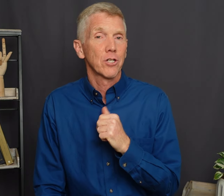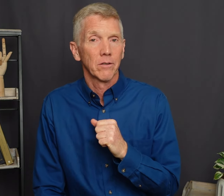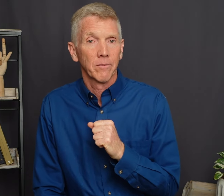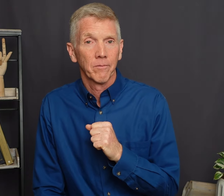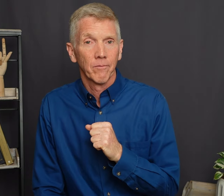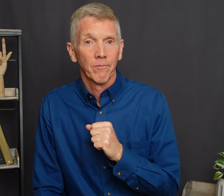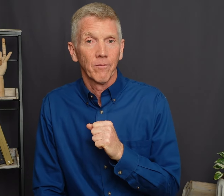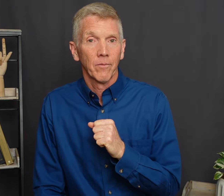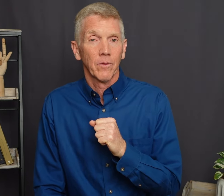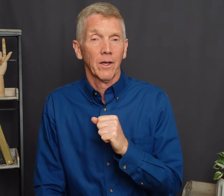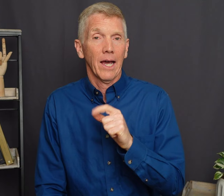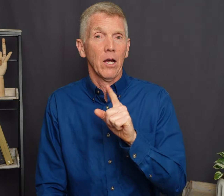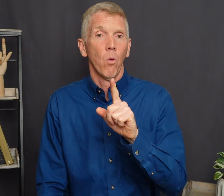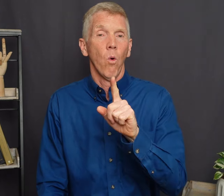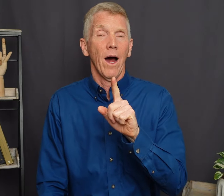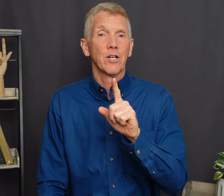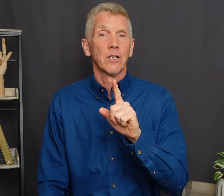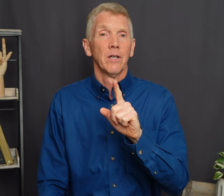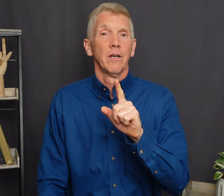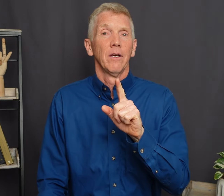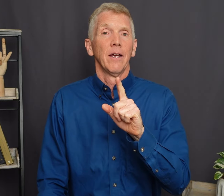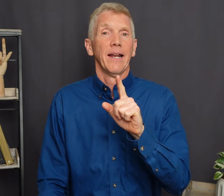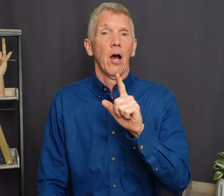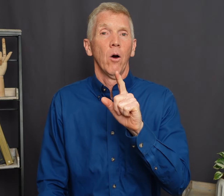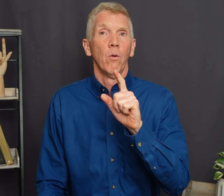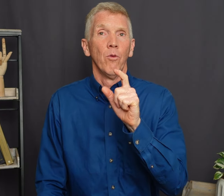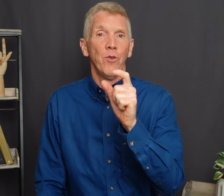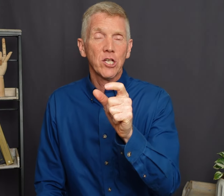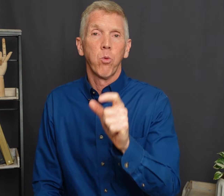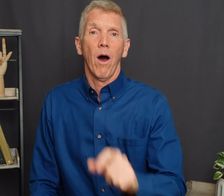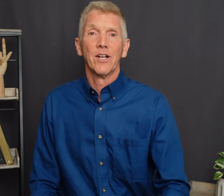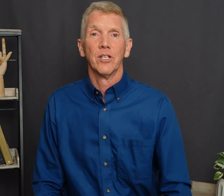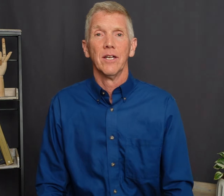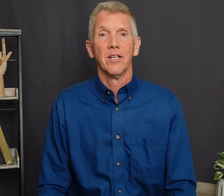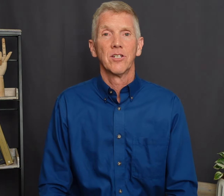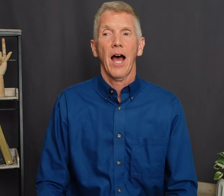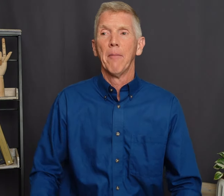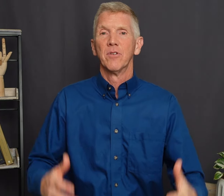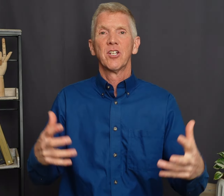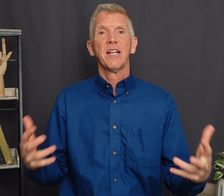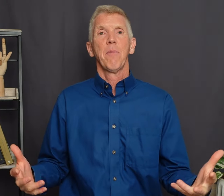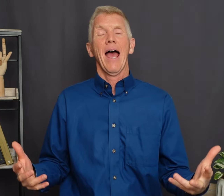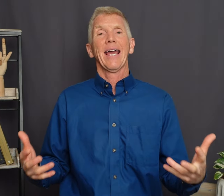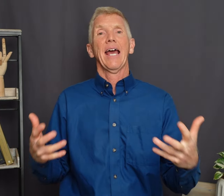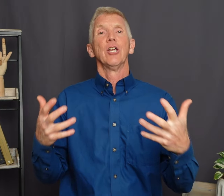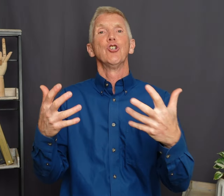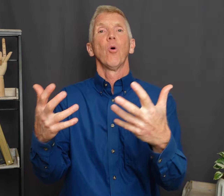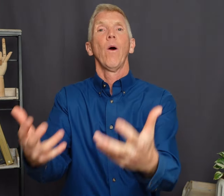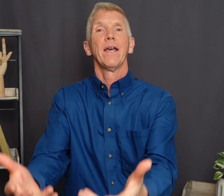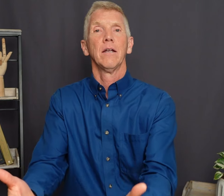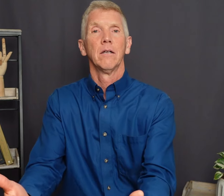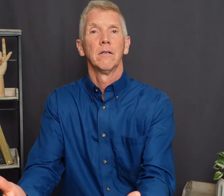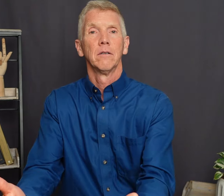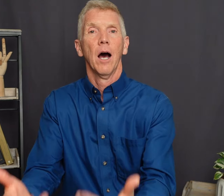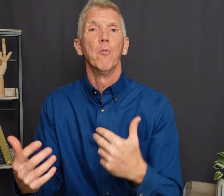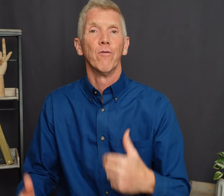Okay Watch Now this watch is I'm sitting back And enjoying A movie